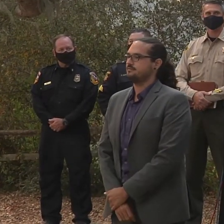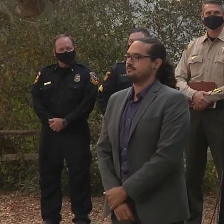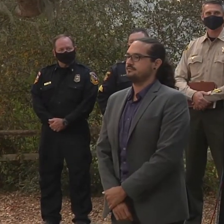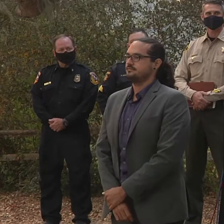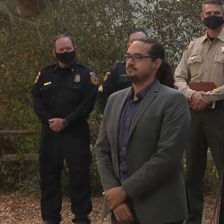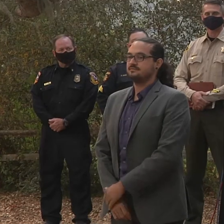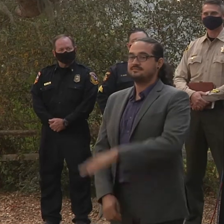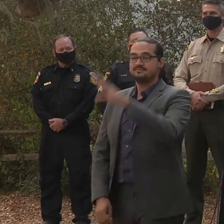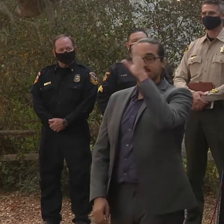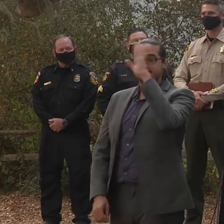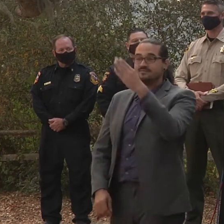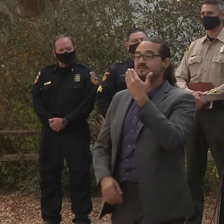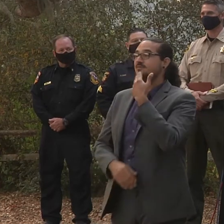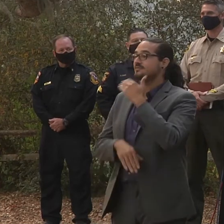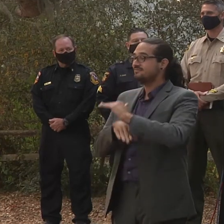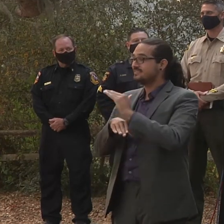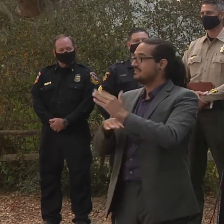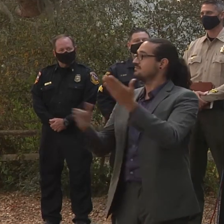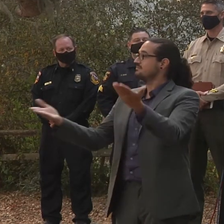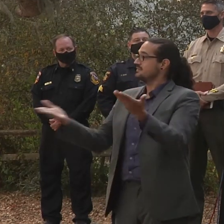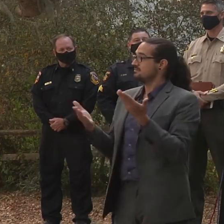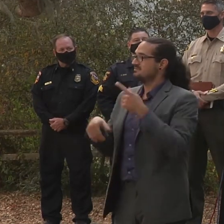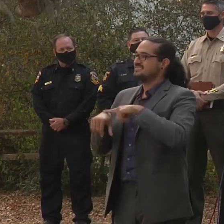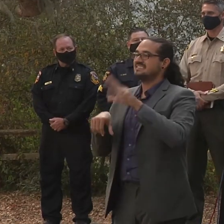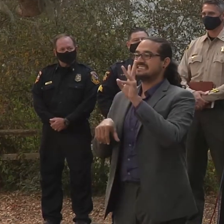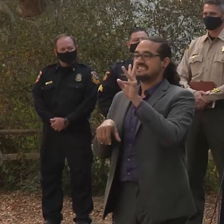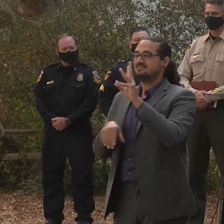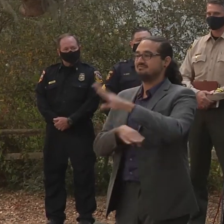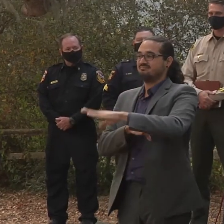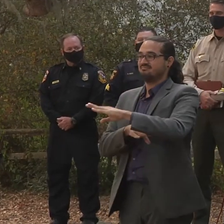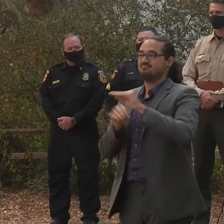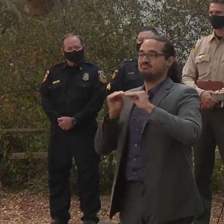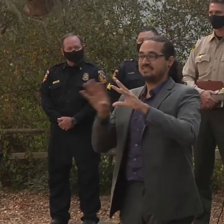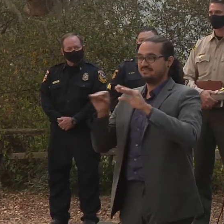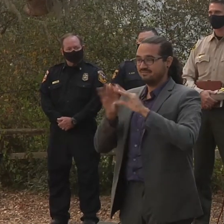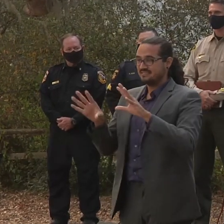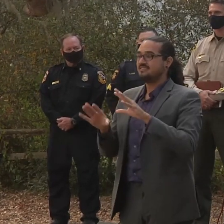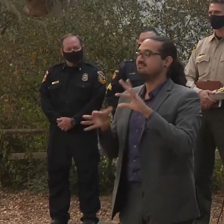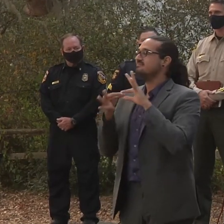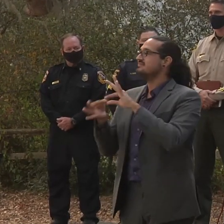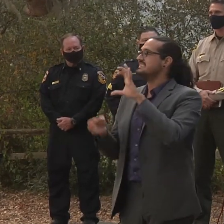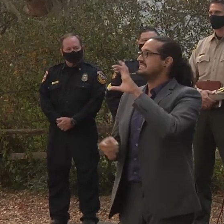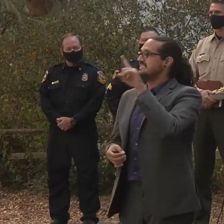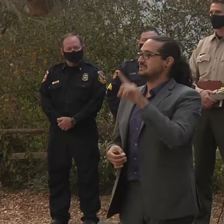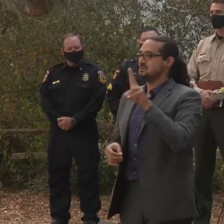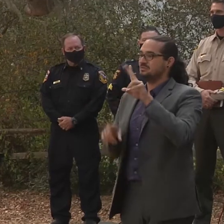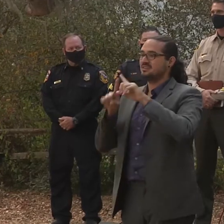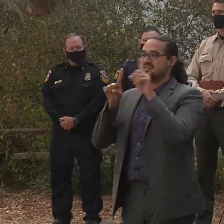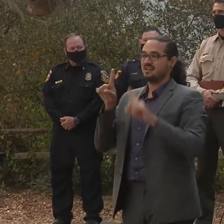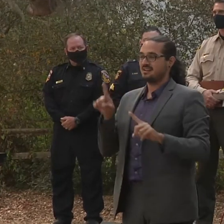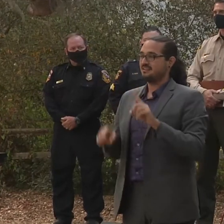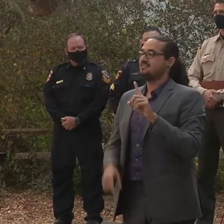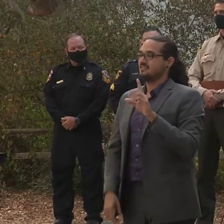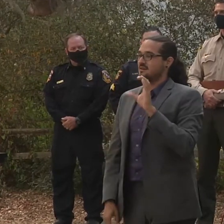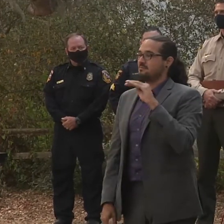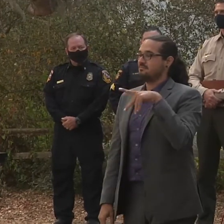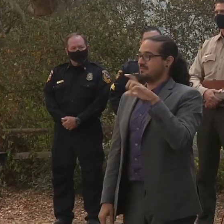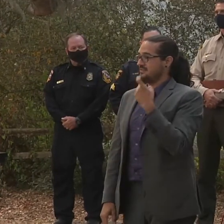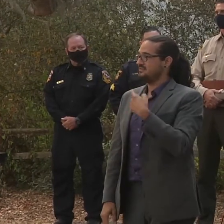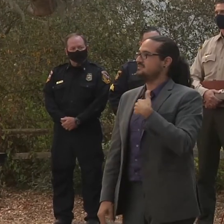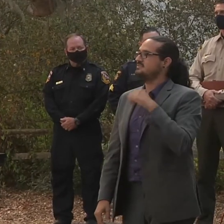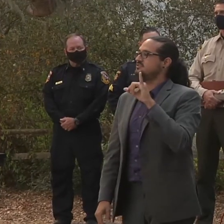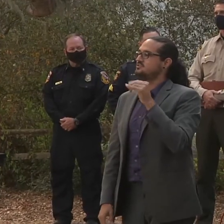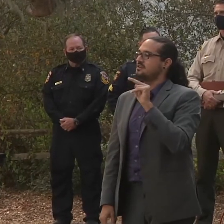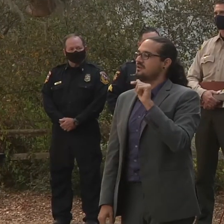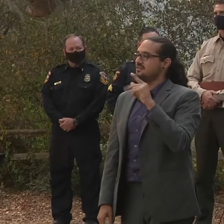Welcome to the 6 p.m. press conference here on the CZU complex. My name is Jonathan Cox. I'm the deputy chief for CAL FIRE San Mateo Santa Cruz